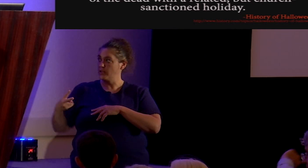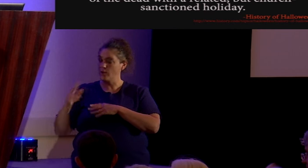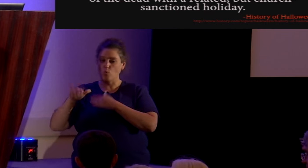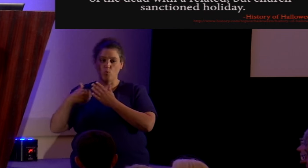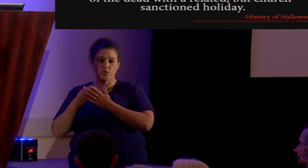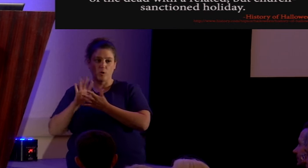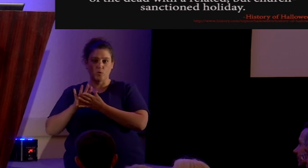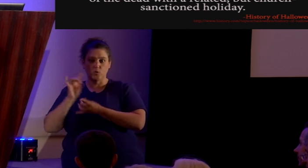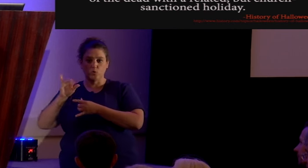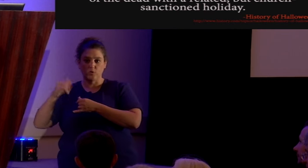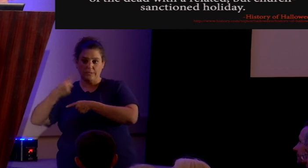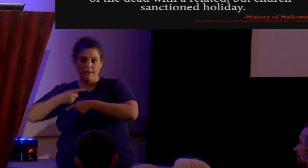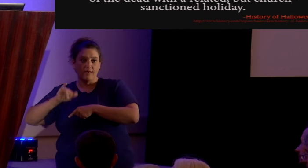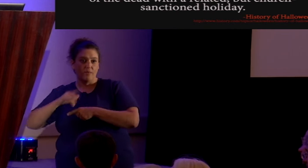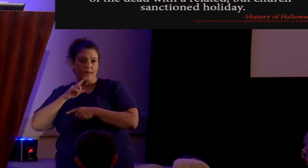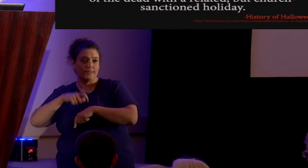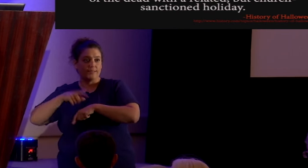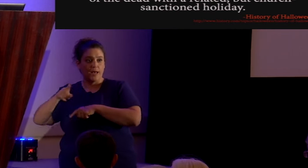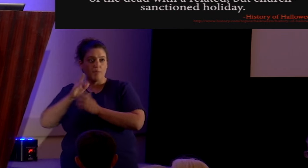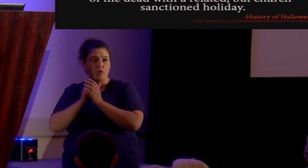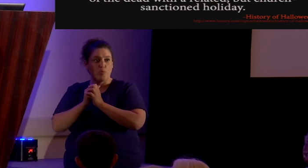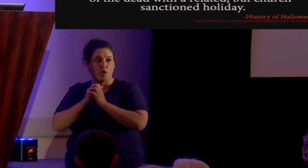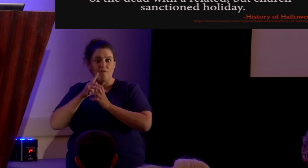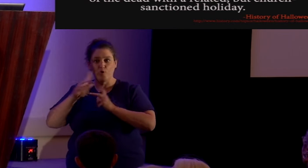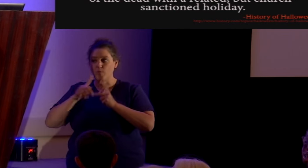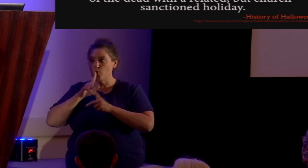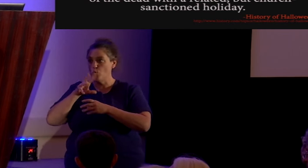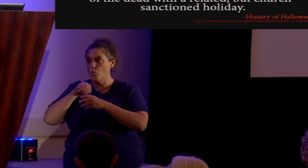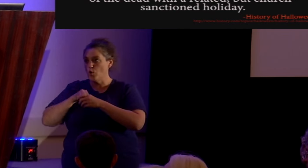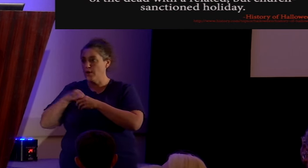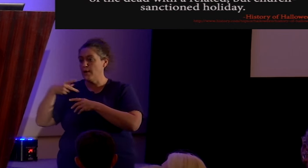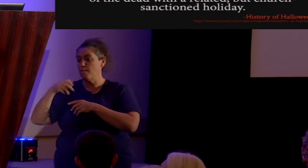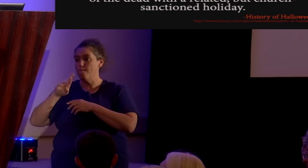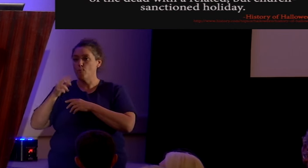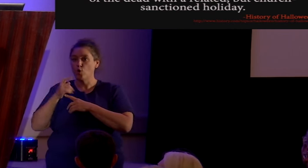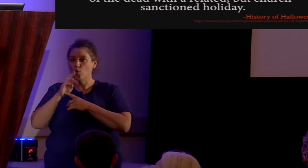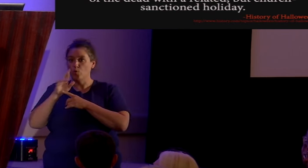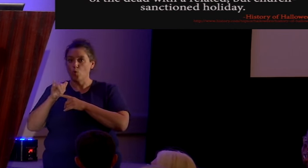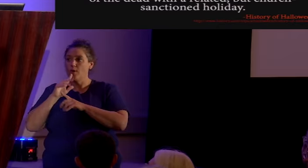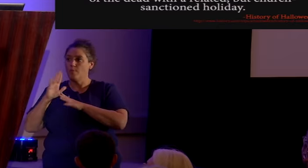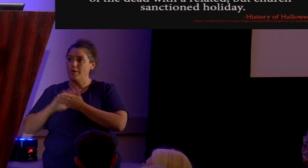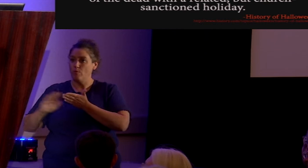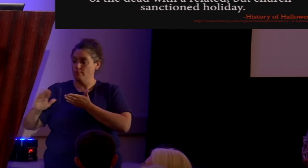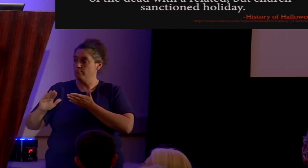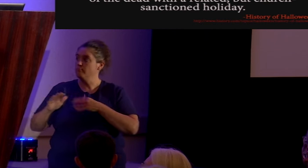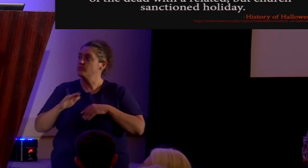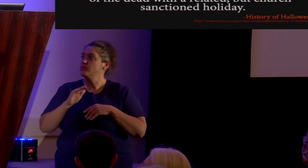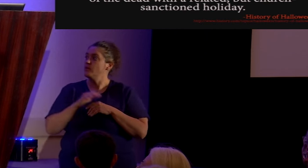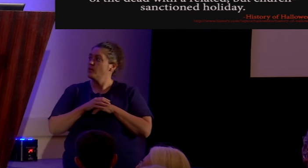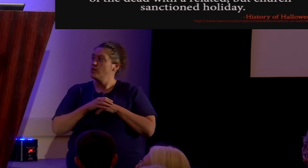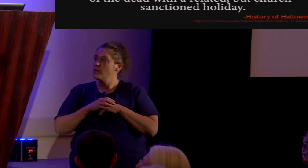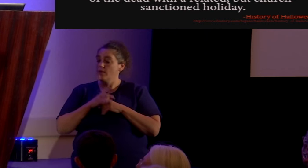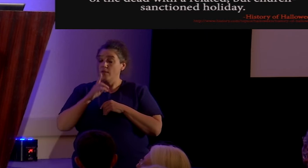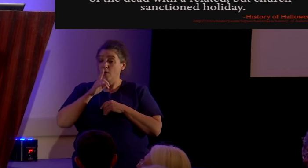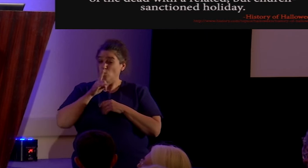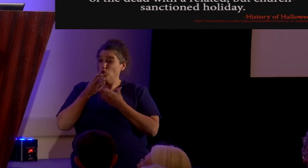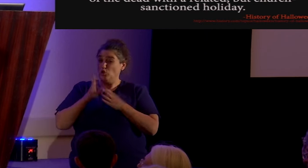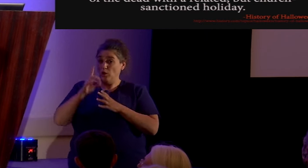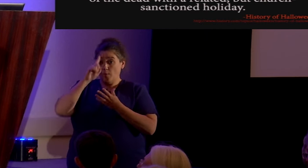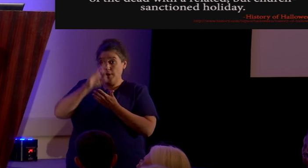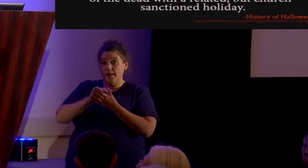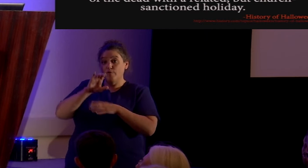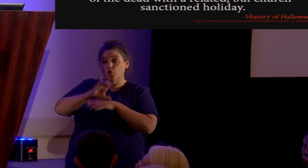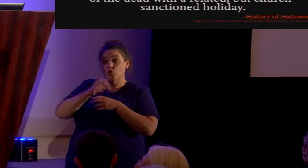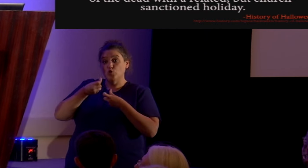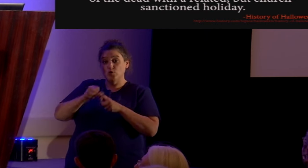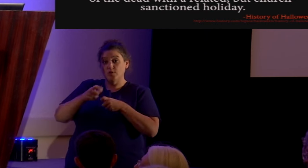Day, which was the time they prayed the people in purgatory, out of purgatory. was another kind of a festival of the dead. Widely believed, the church was attempting to